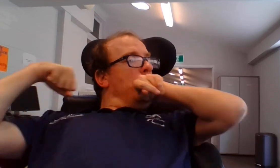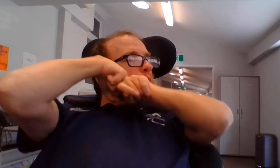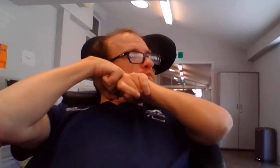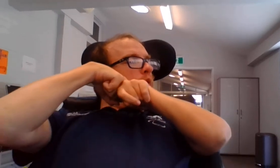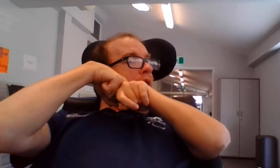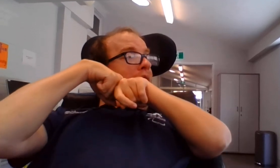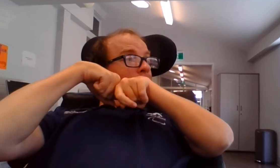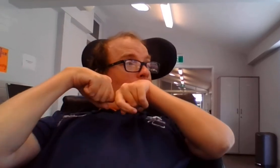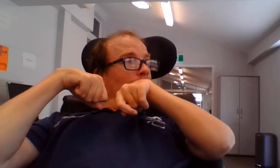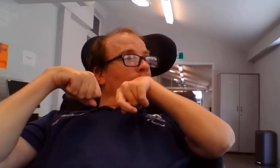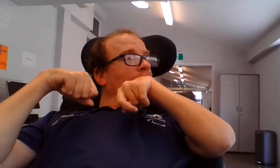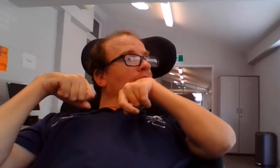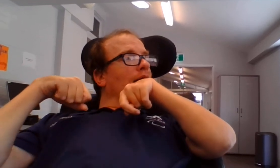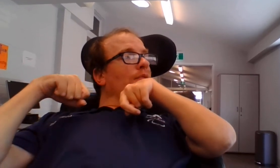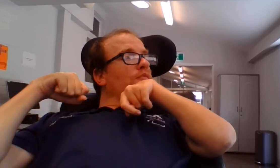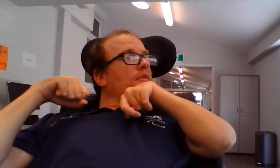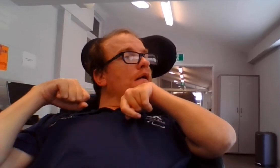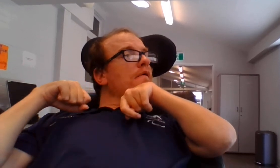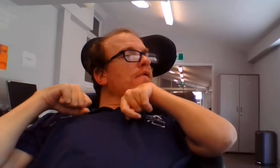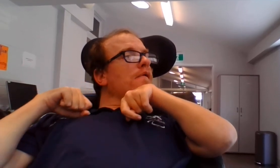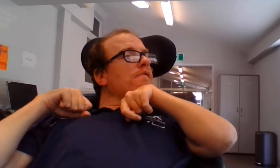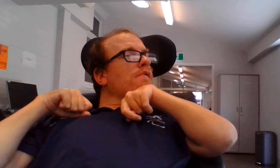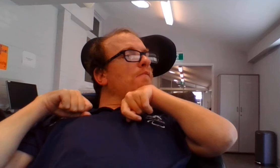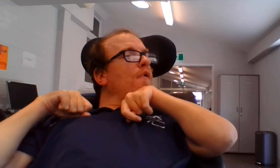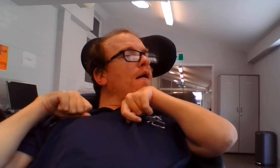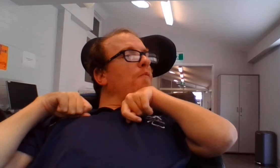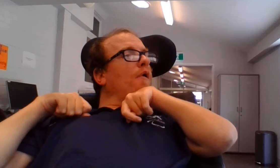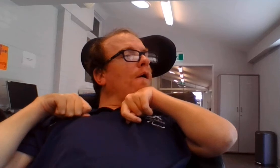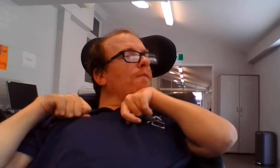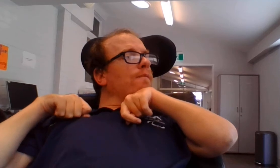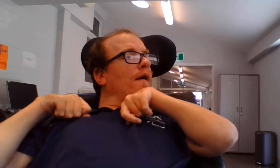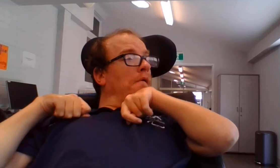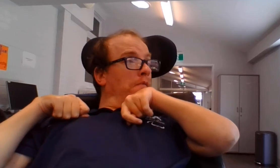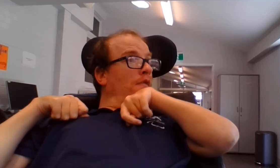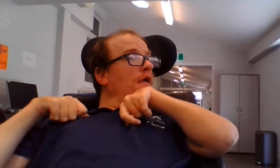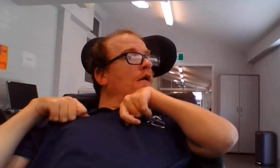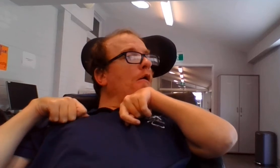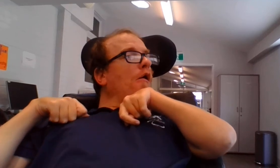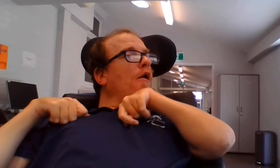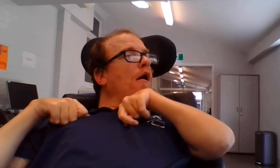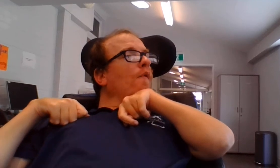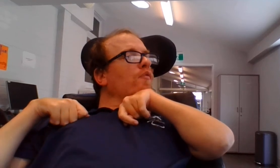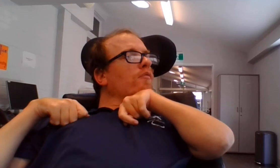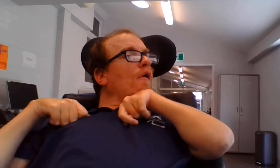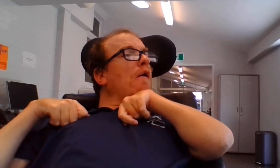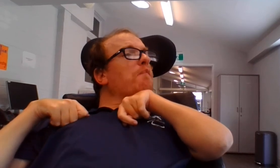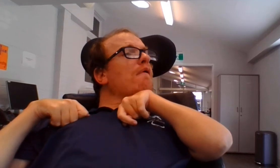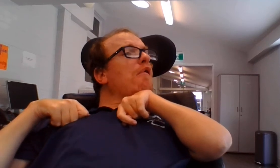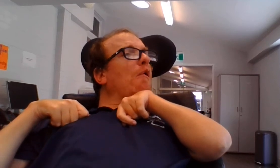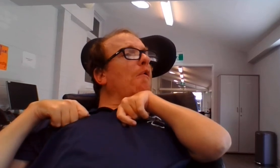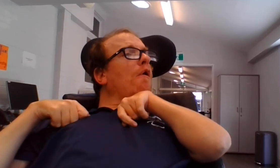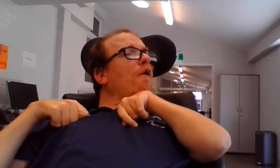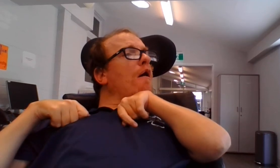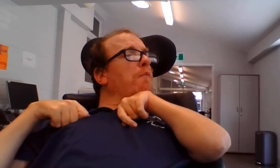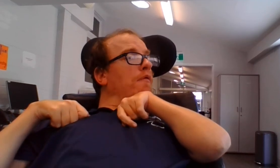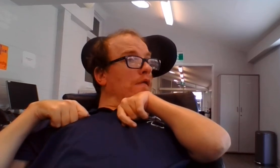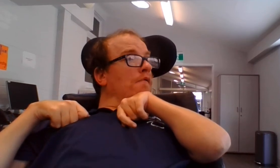bang! And don't use your mobile phone. Stop it or cop it.